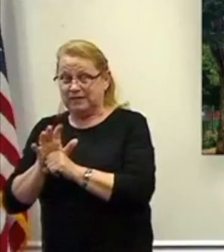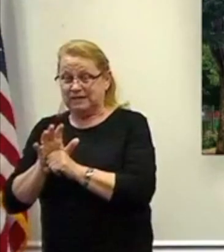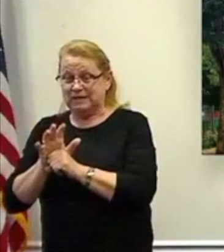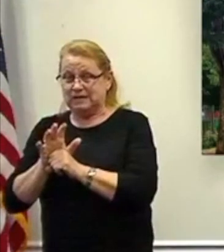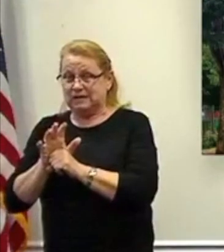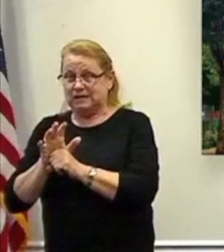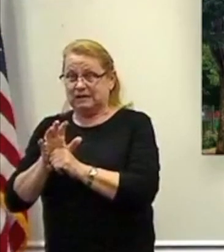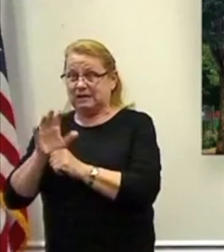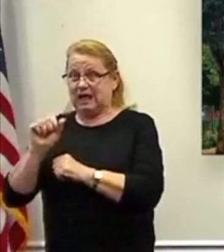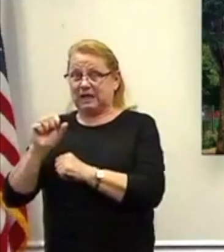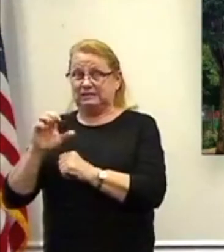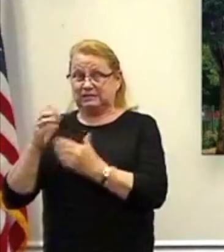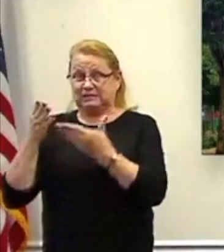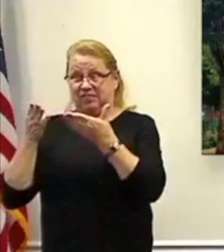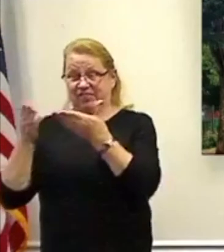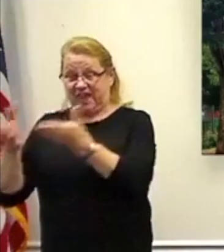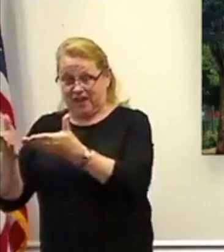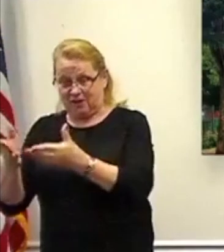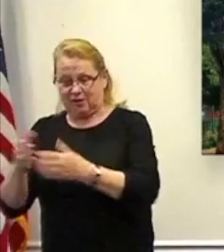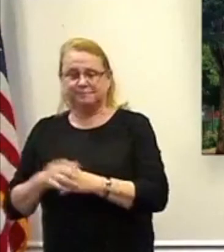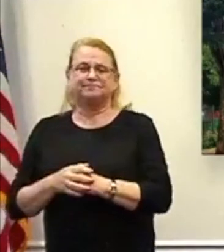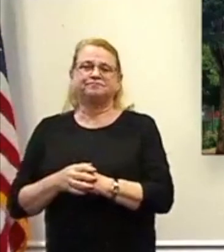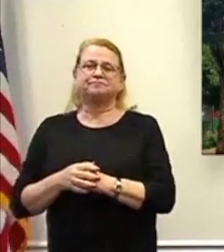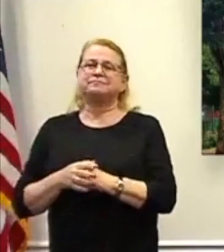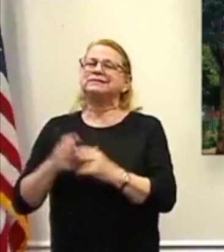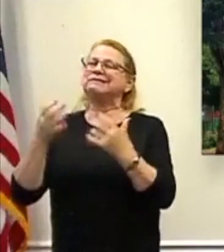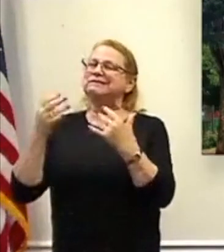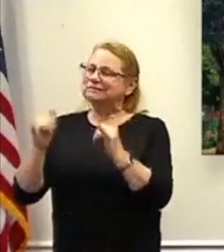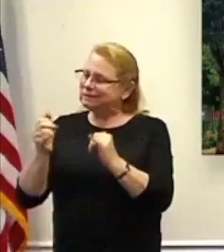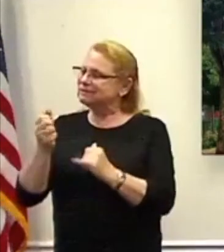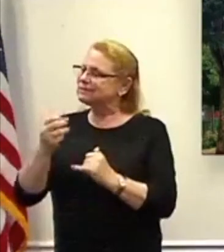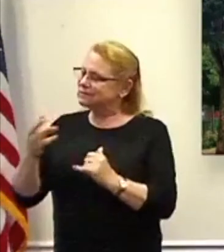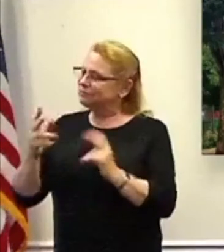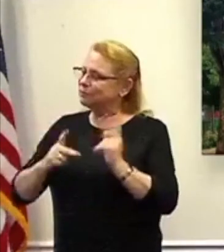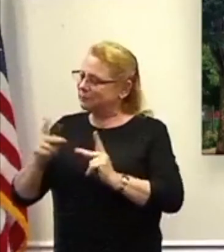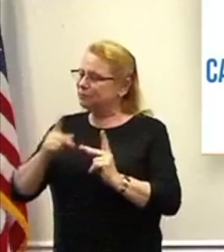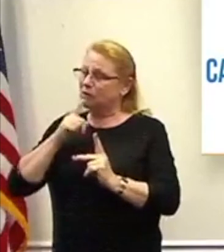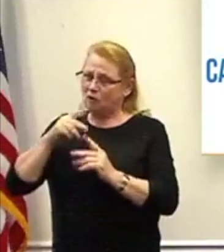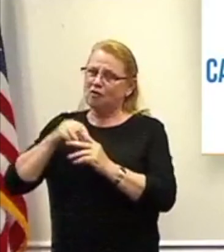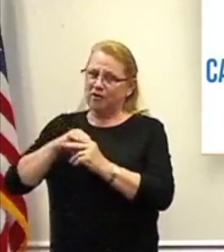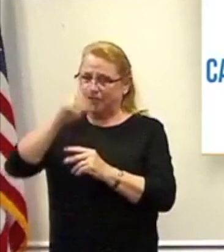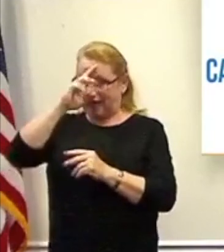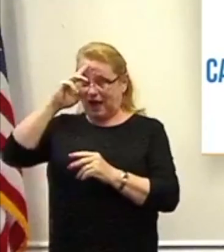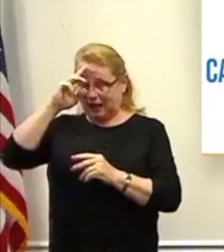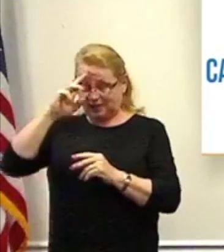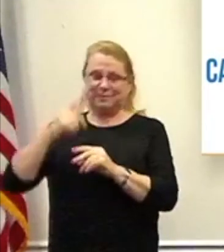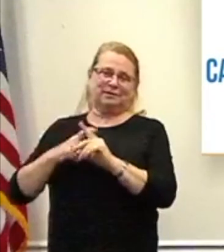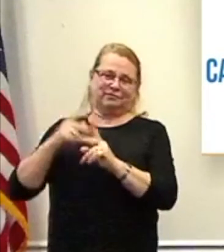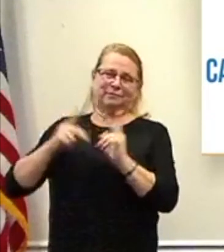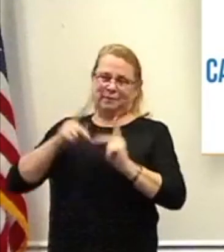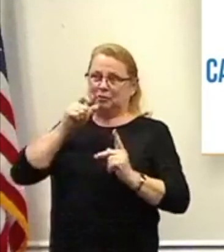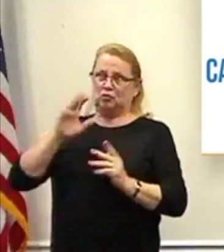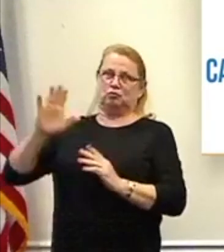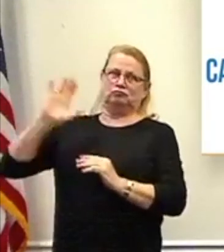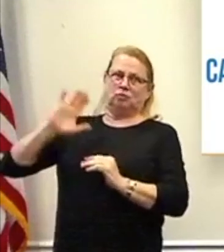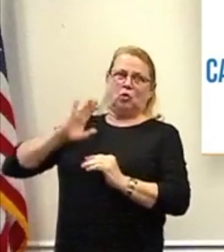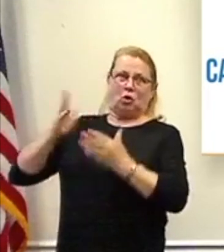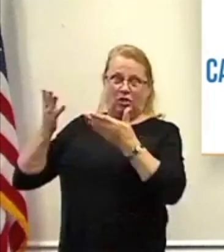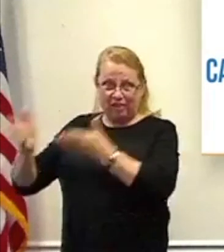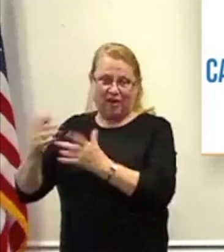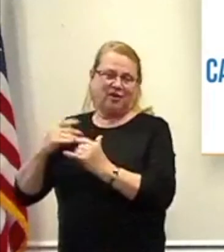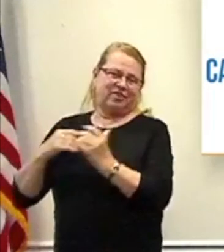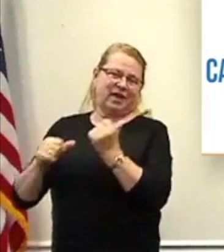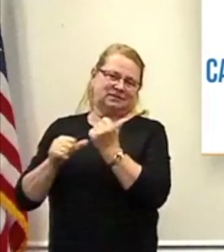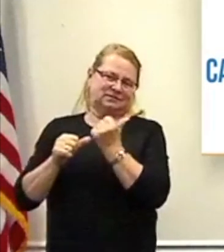at Hedgewood. There are still several hospitalizations from individuals who were at the Hedgewood Assisted Living